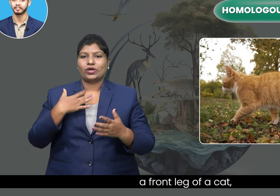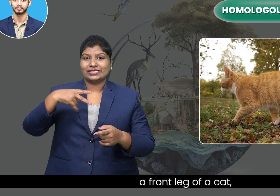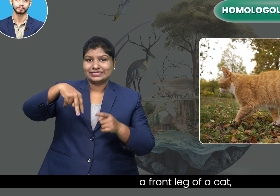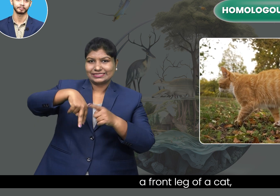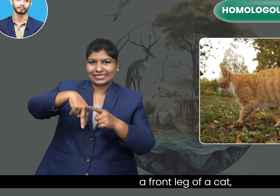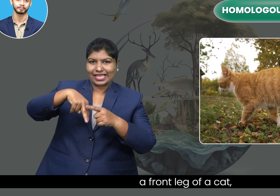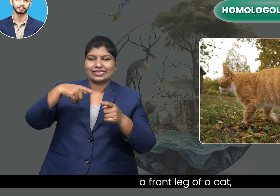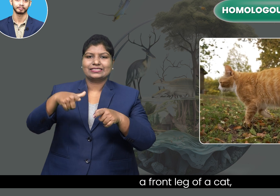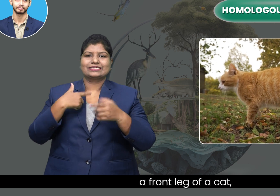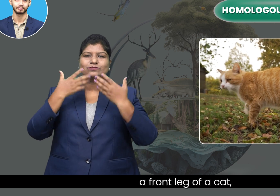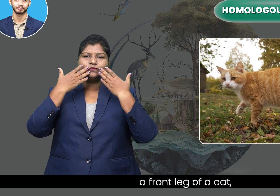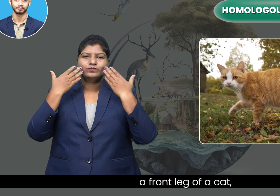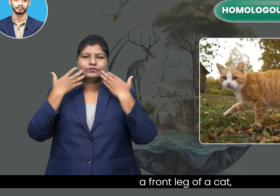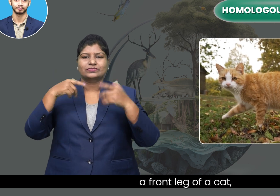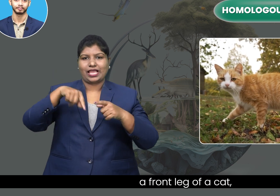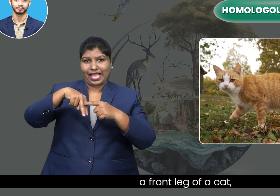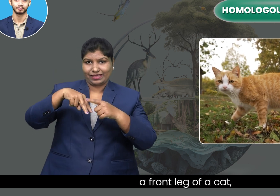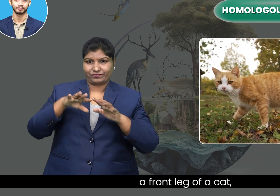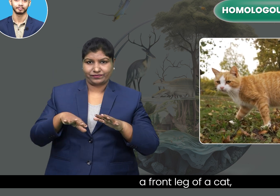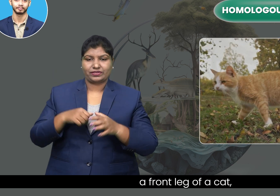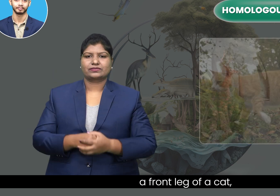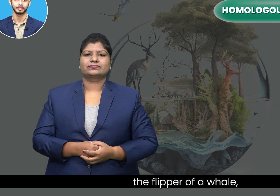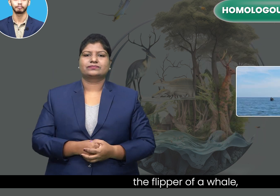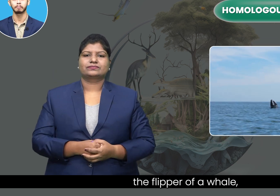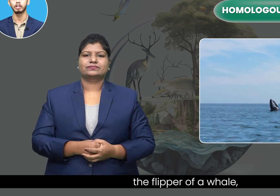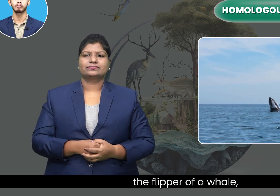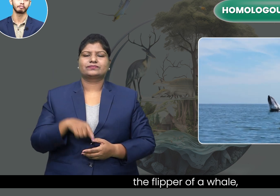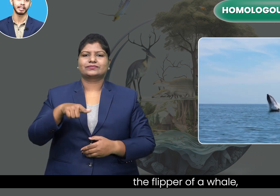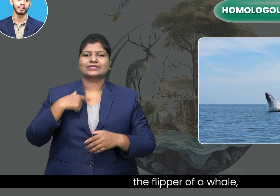are homologous structures.